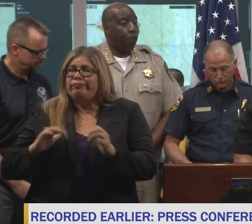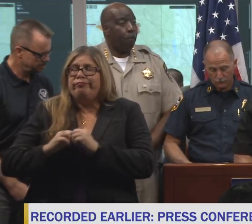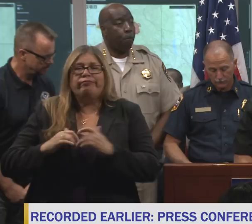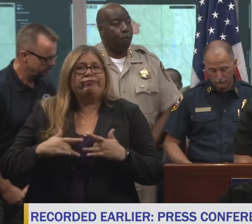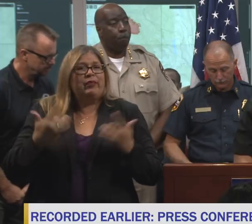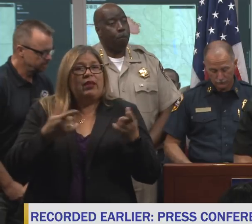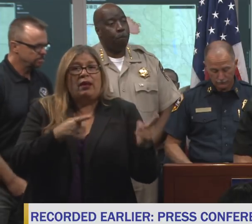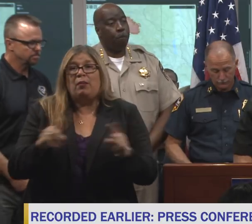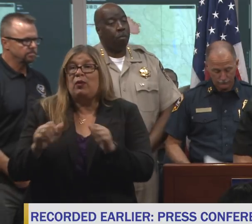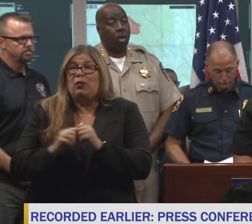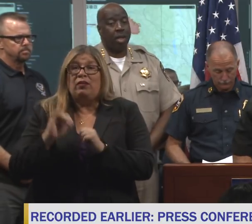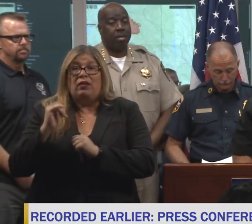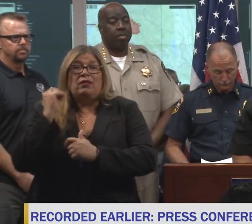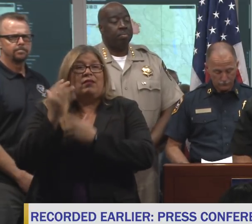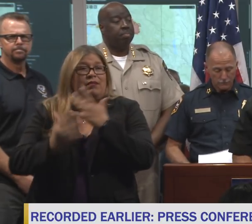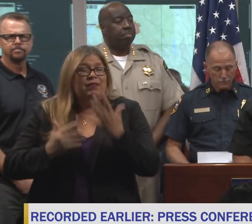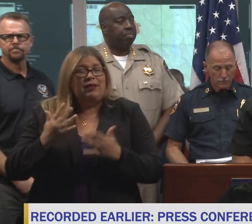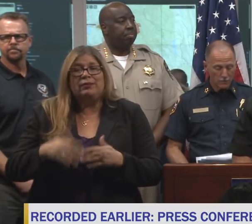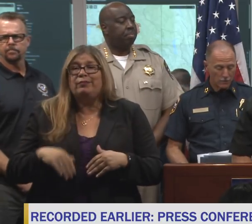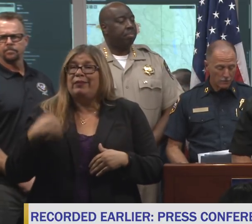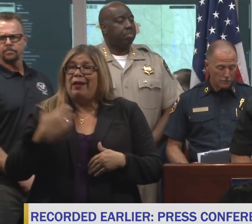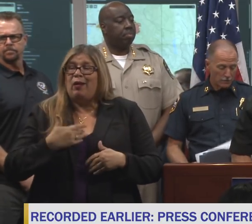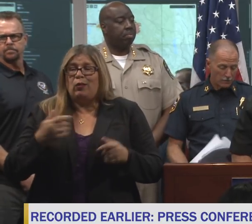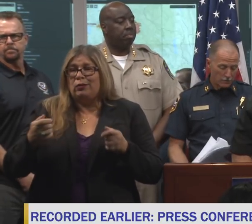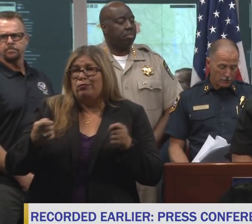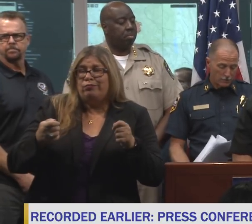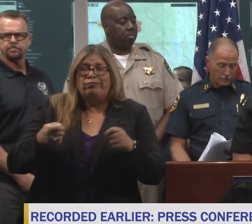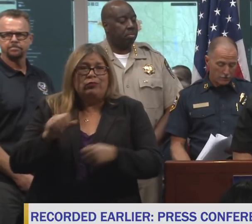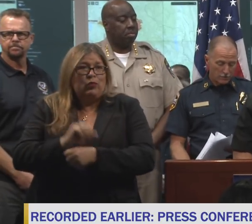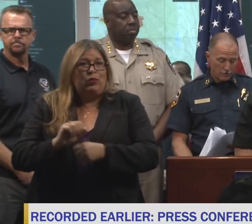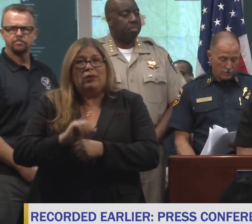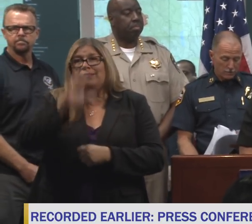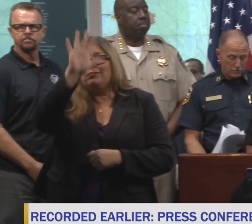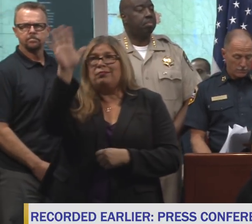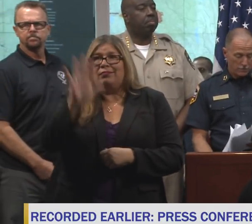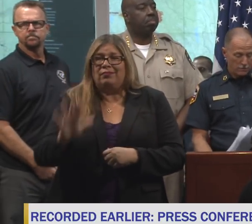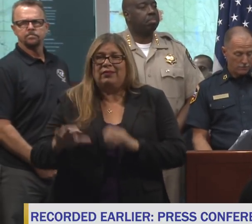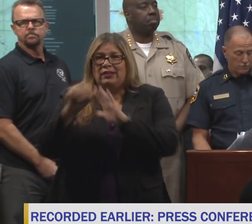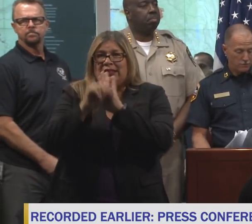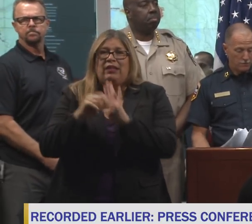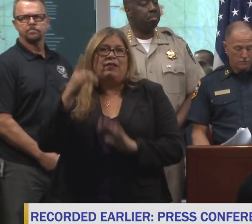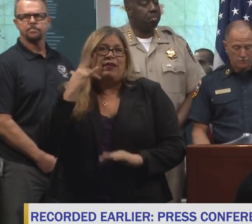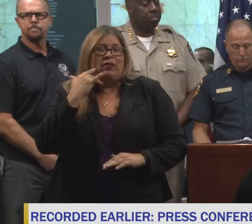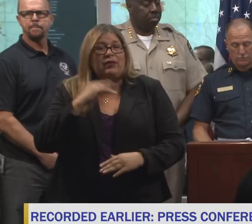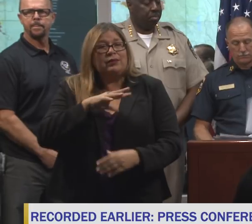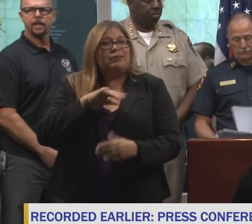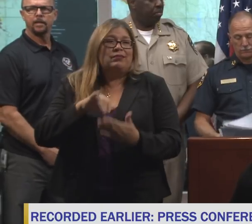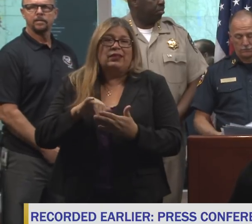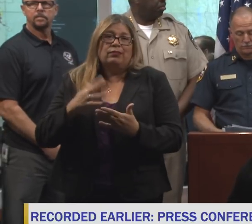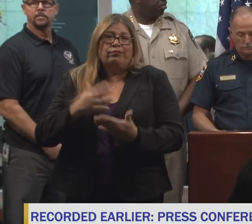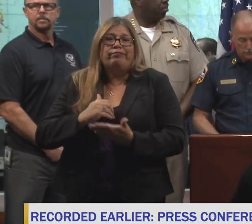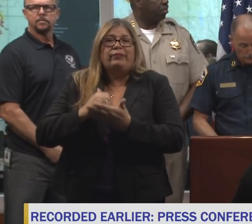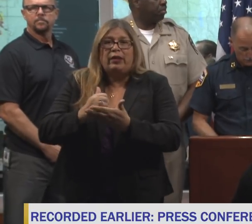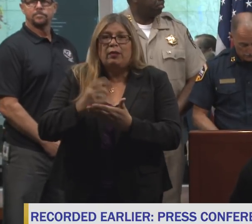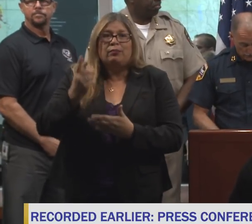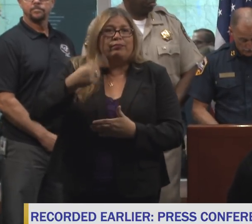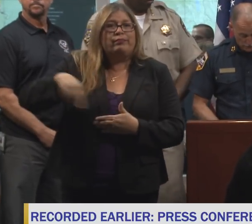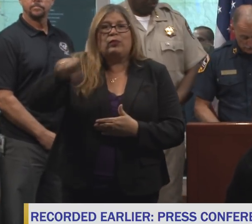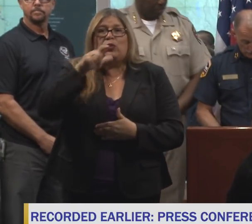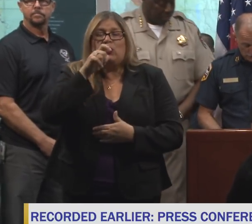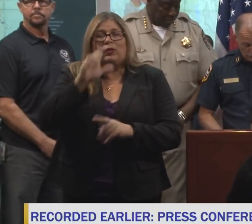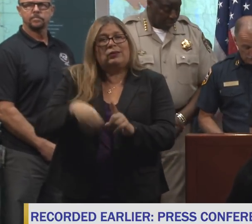the wildfire response and the latest efforts across the state that's involved in assisting all those that have been impacted by these